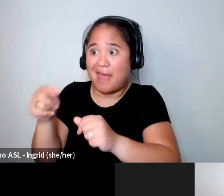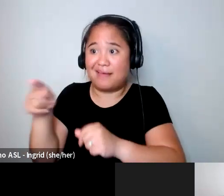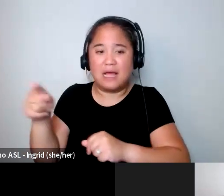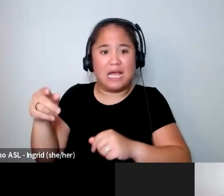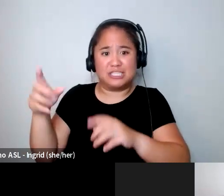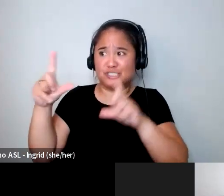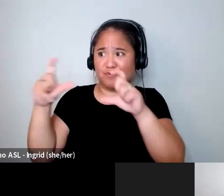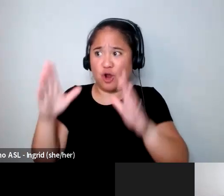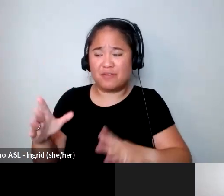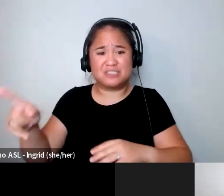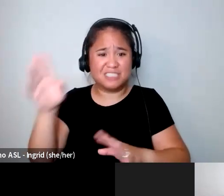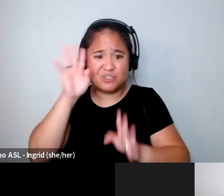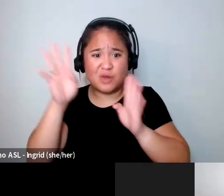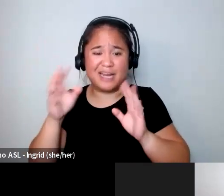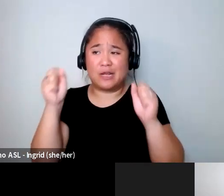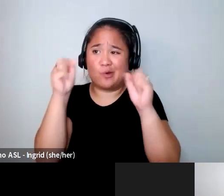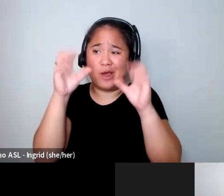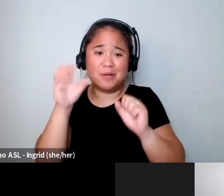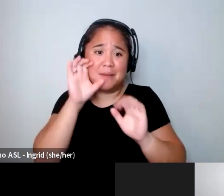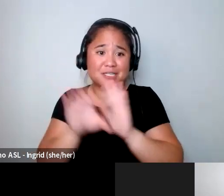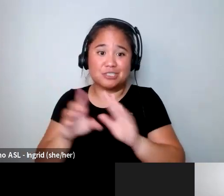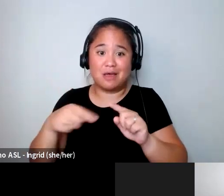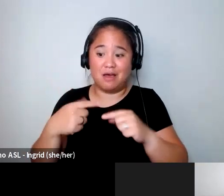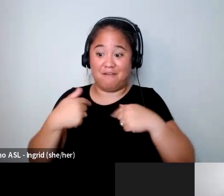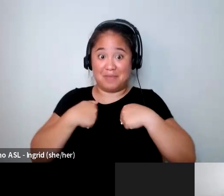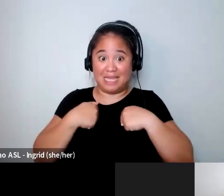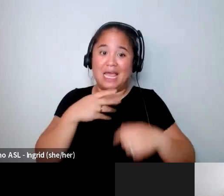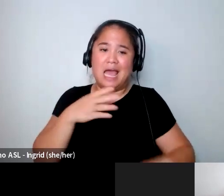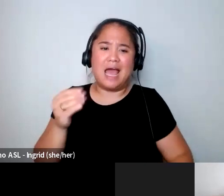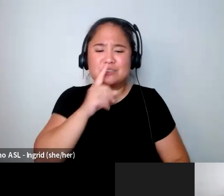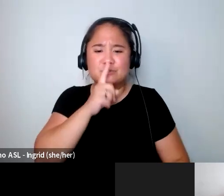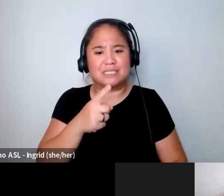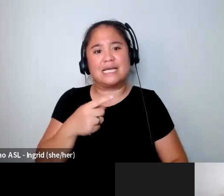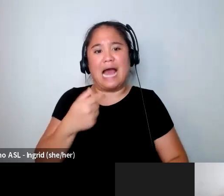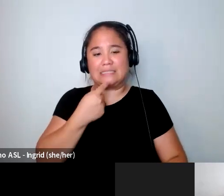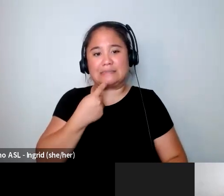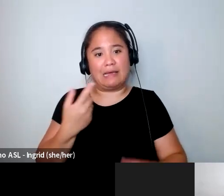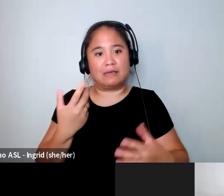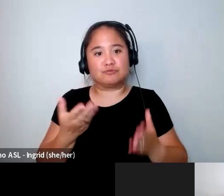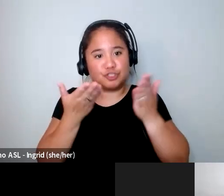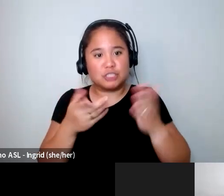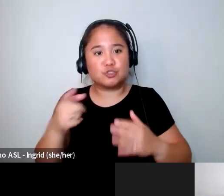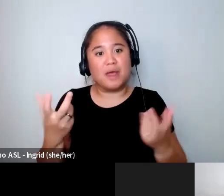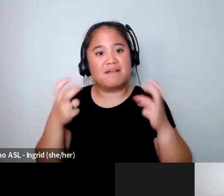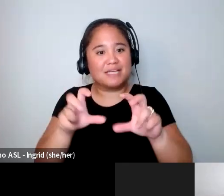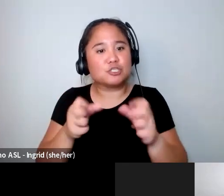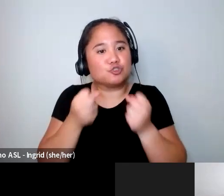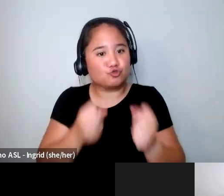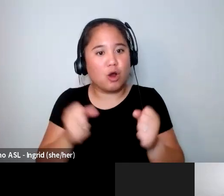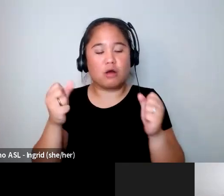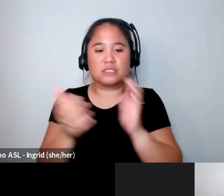she's created incredible images of me and so i'd say invest in strong photography um you know